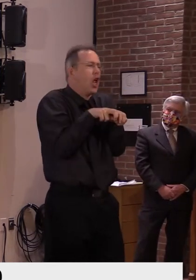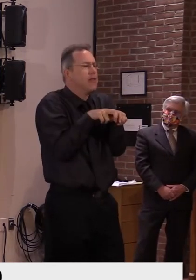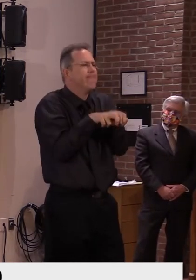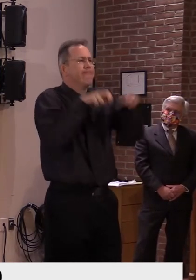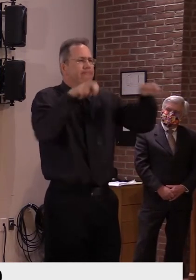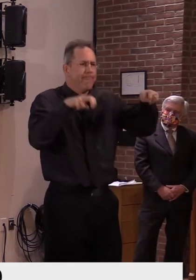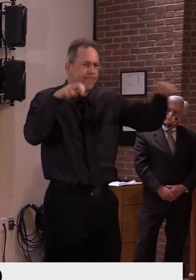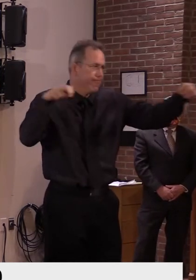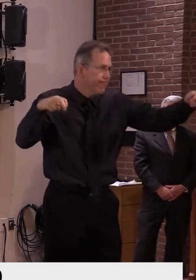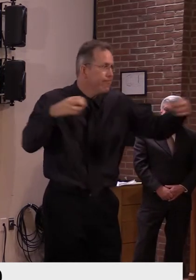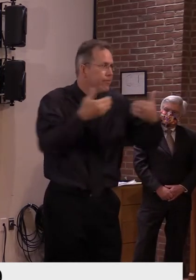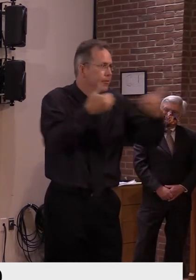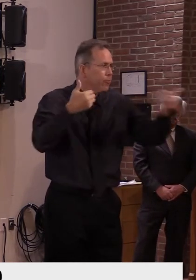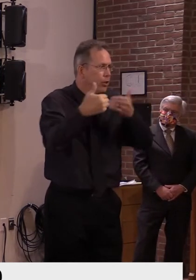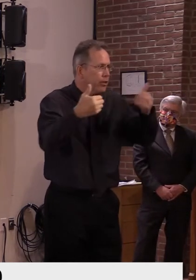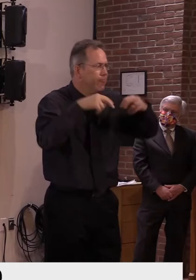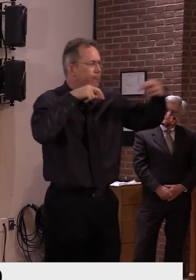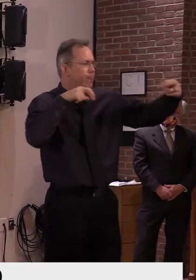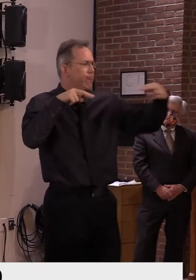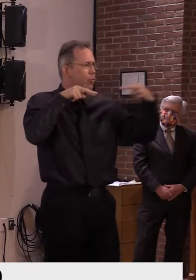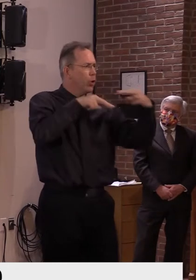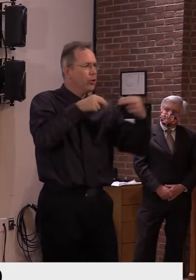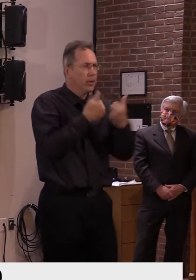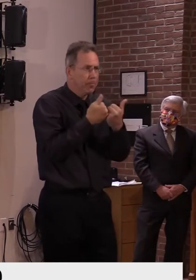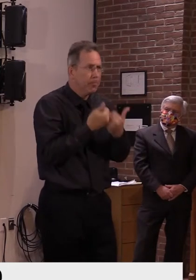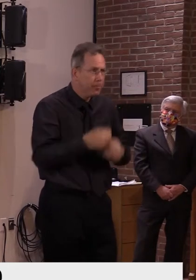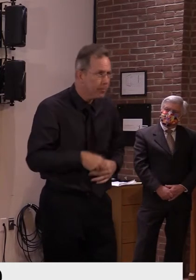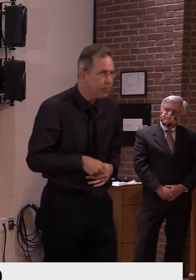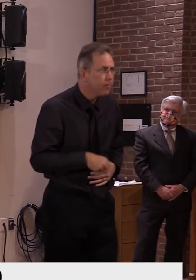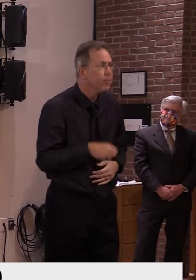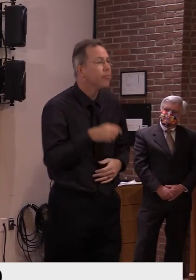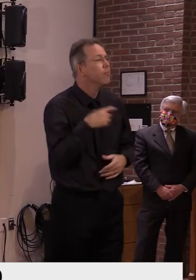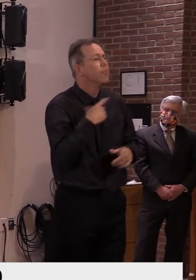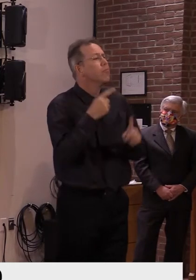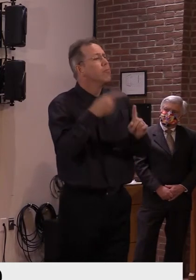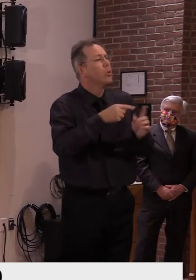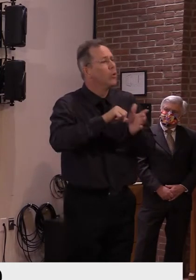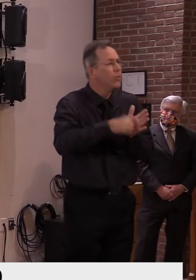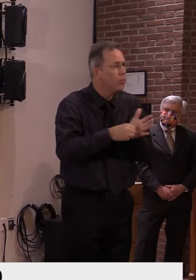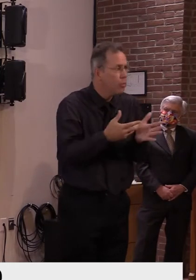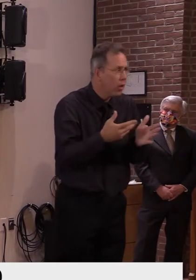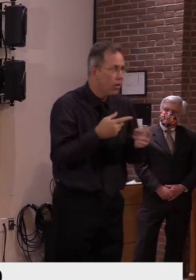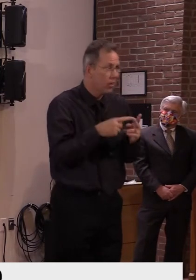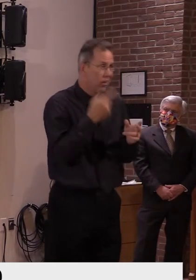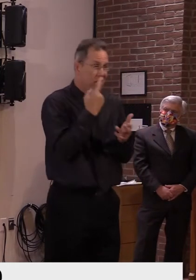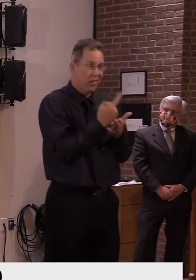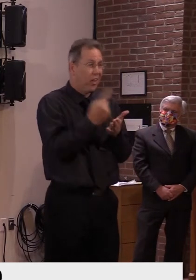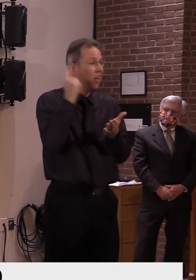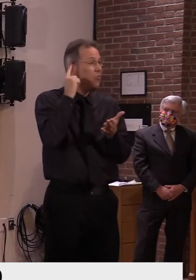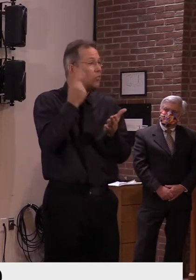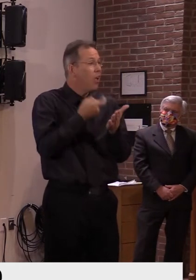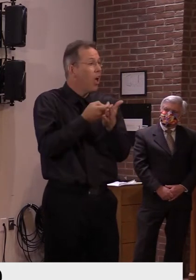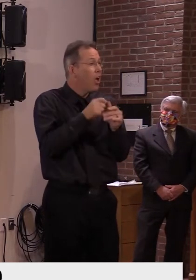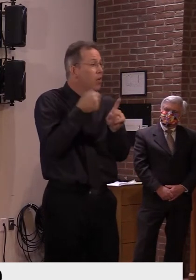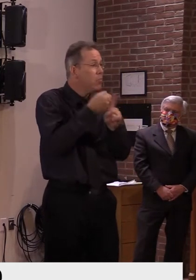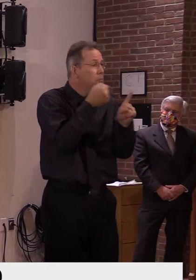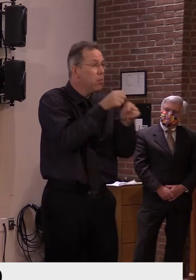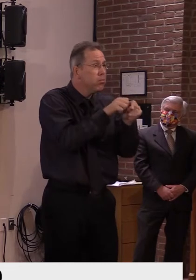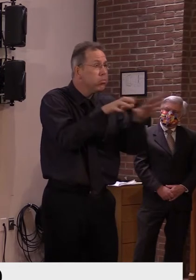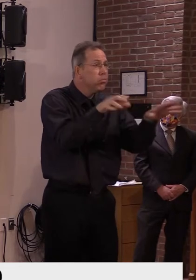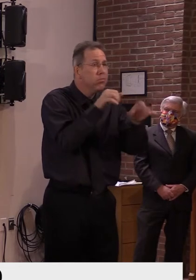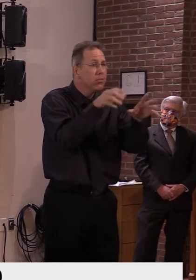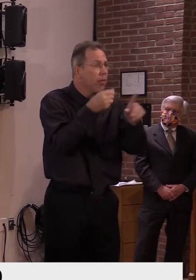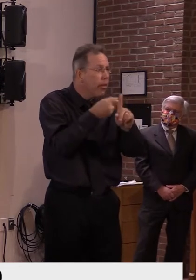the ripple effect of the outbreak here in central Vermont has impacted several schools, workplaces, and healthcare settings across the state.